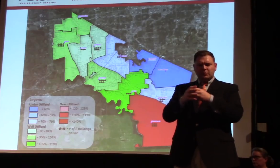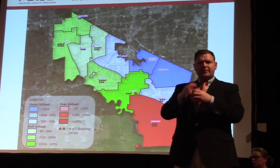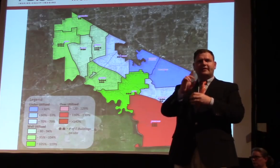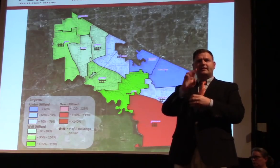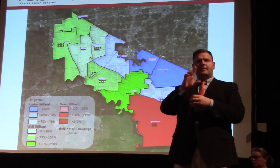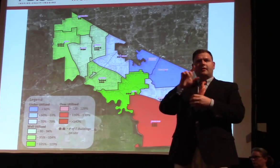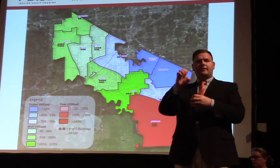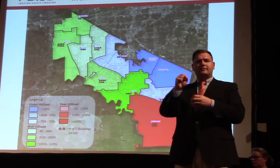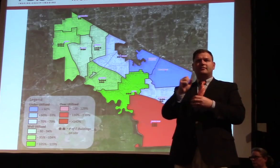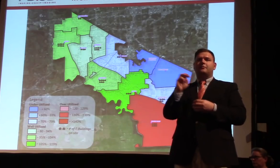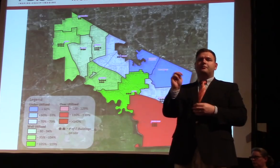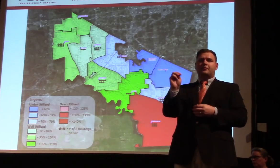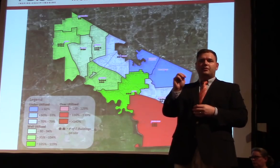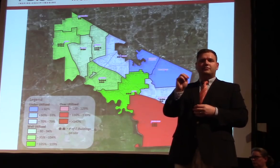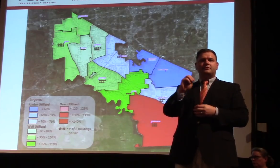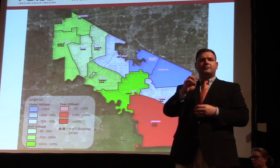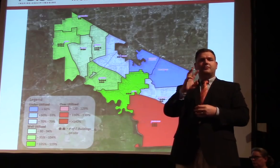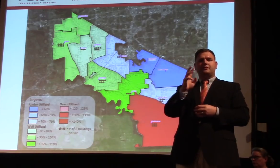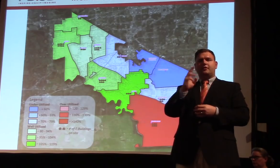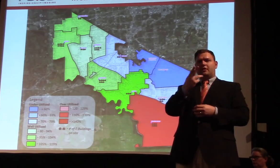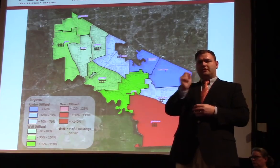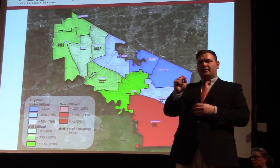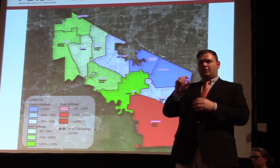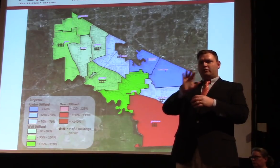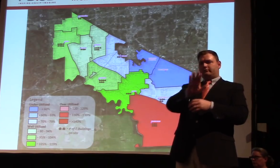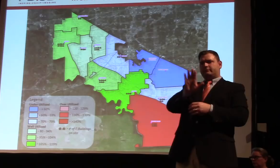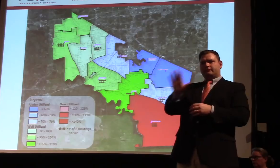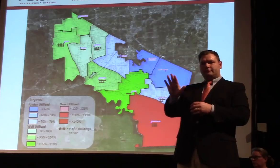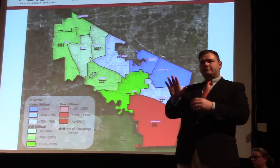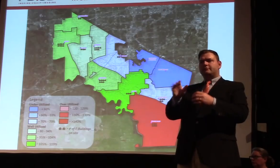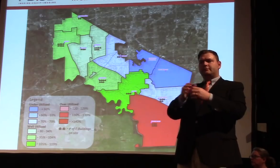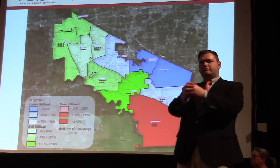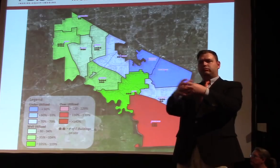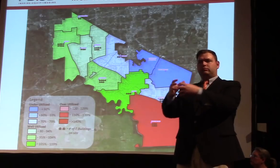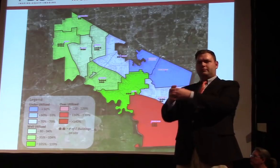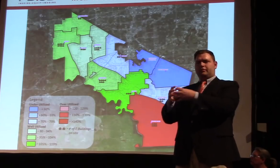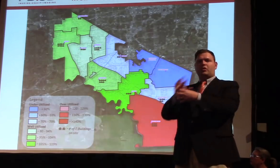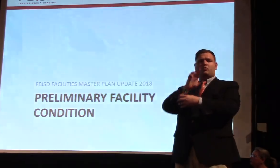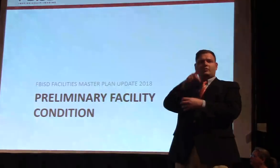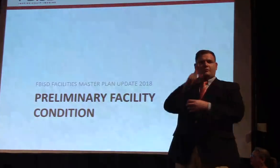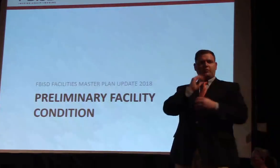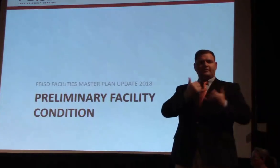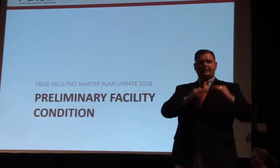continue to be under-utilized along with Hightower. And then we continue to see that over-utilization at Ridgepoint.